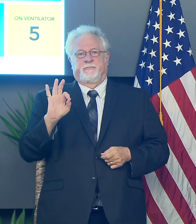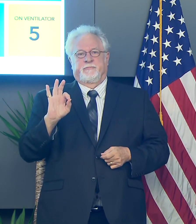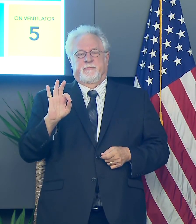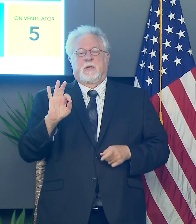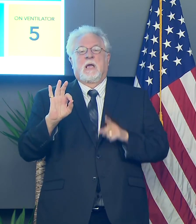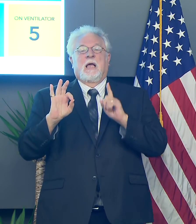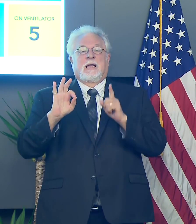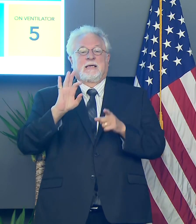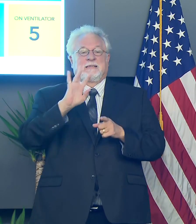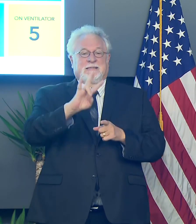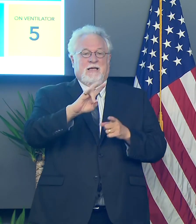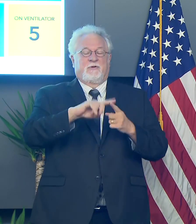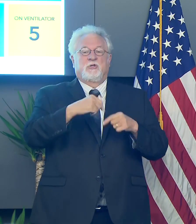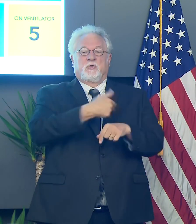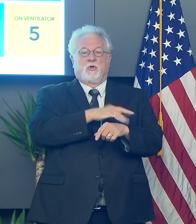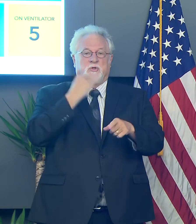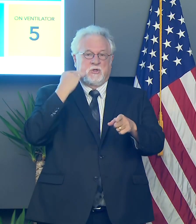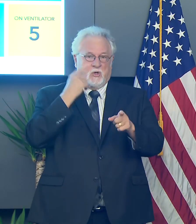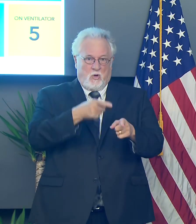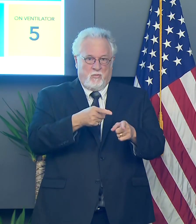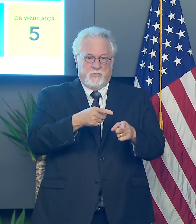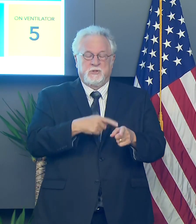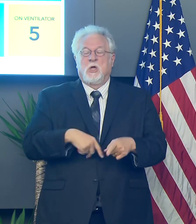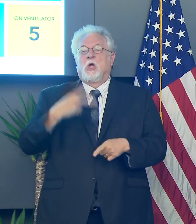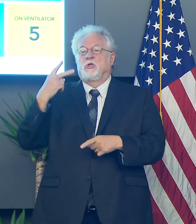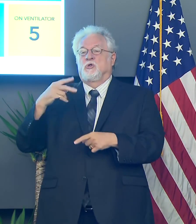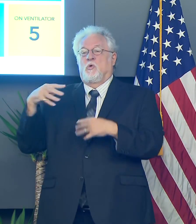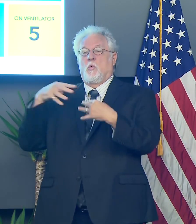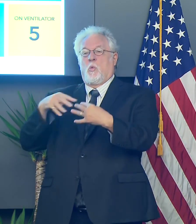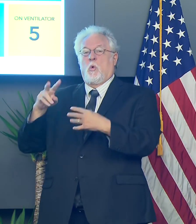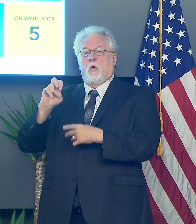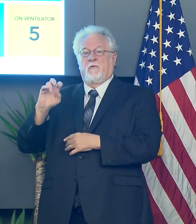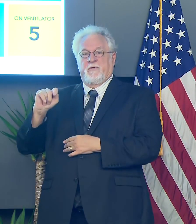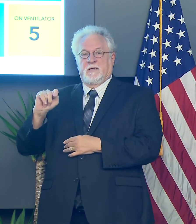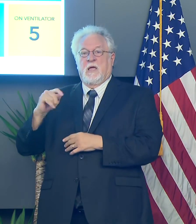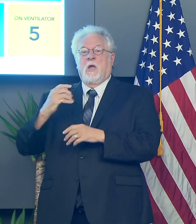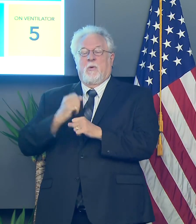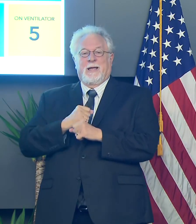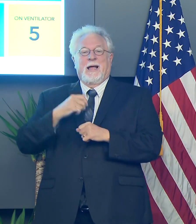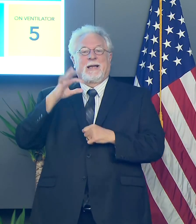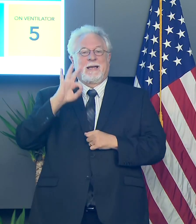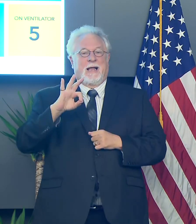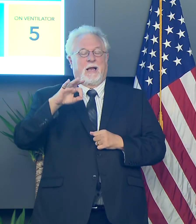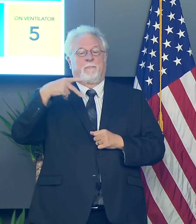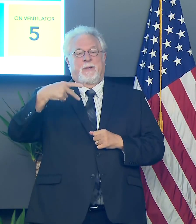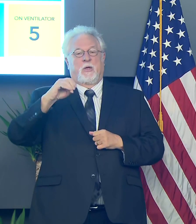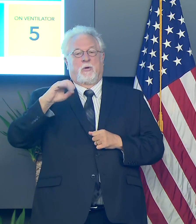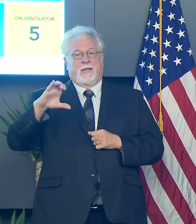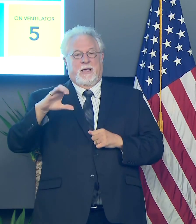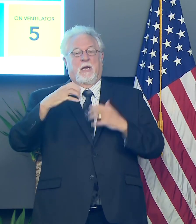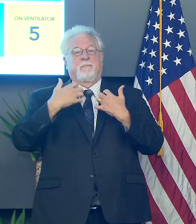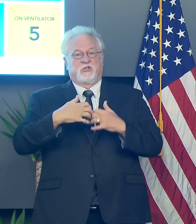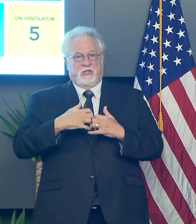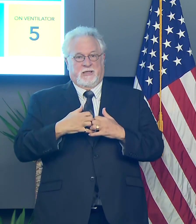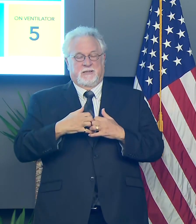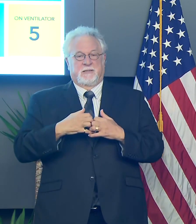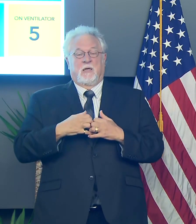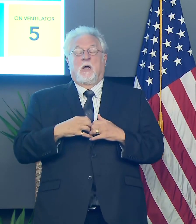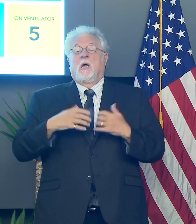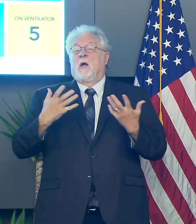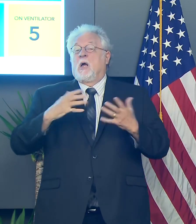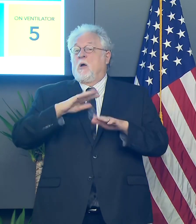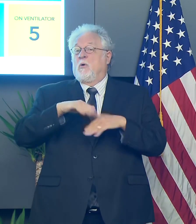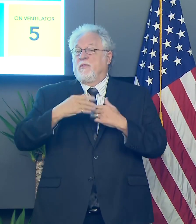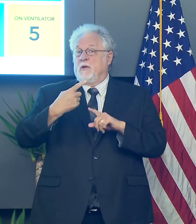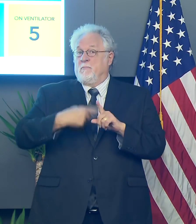nursing homes, two to, uh, war veterans homes, but we've got nine of those point of care testing machines. But within the next month